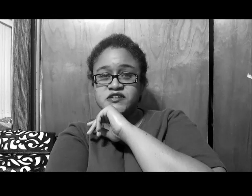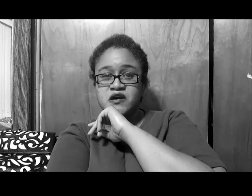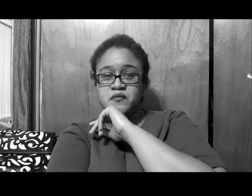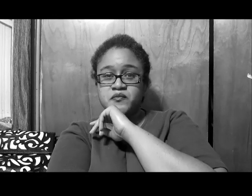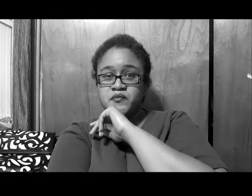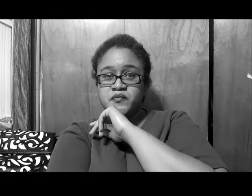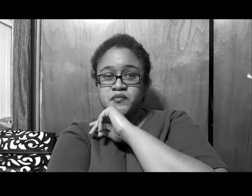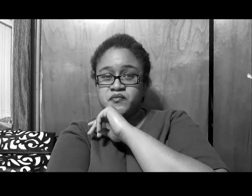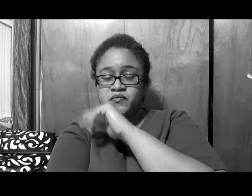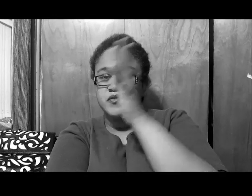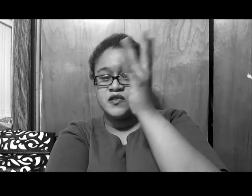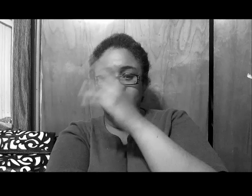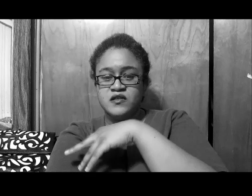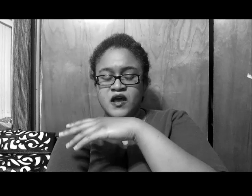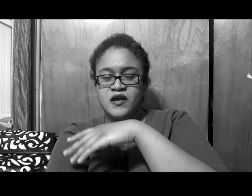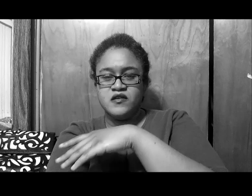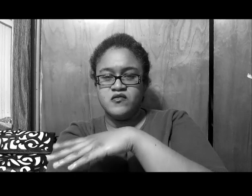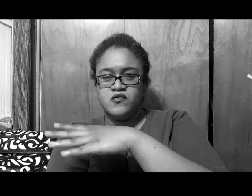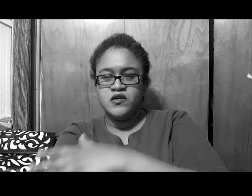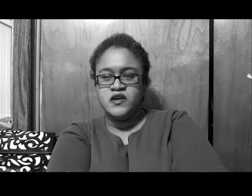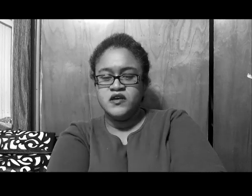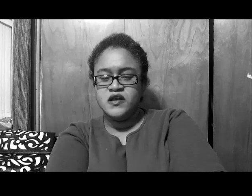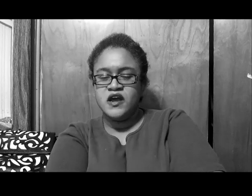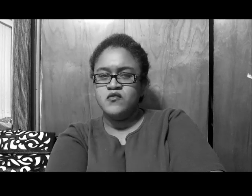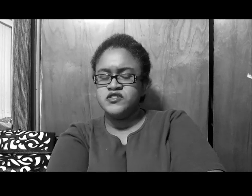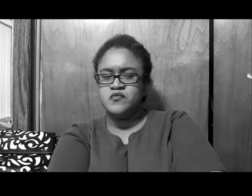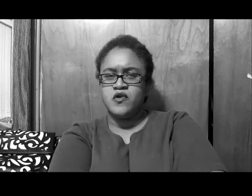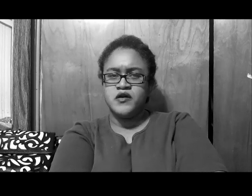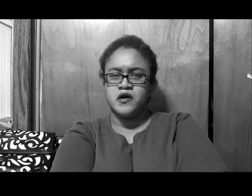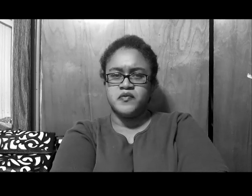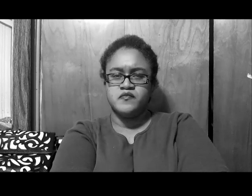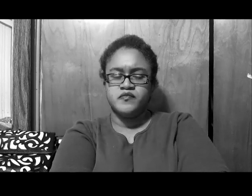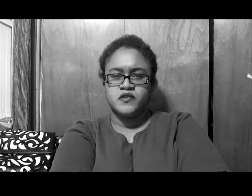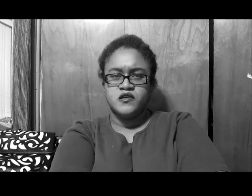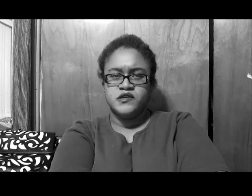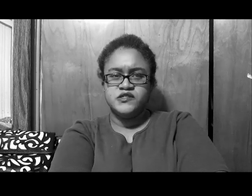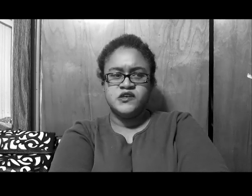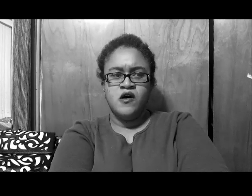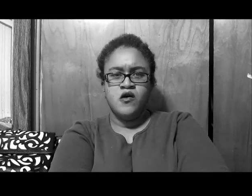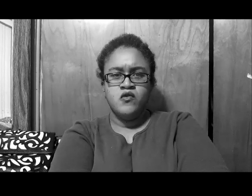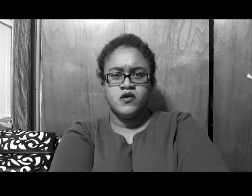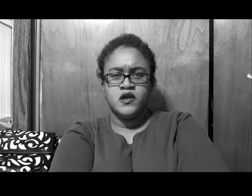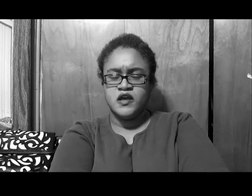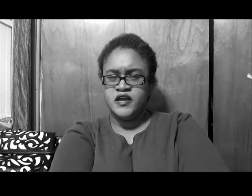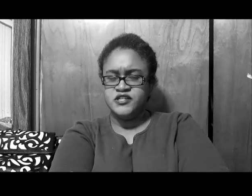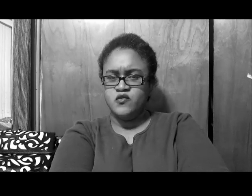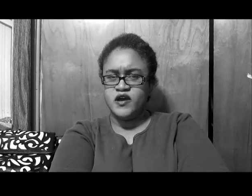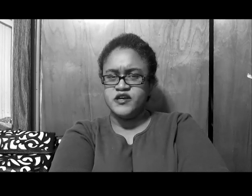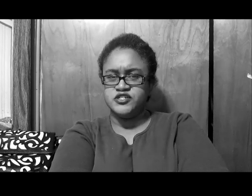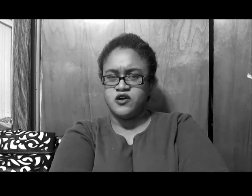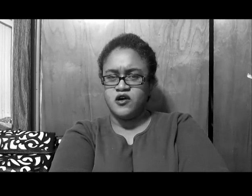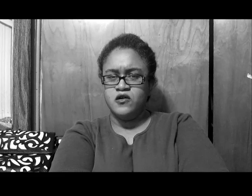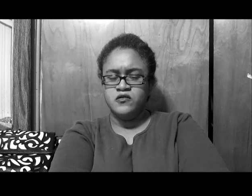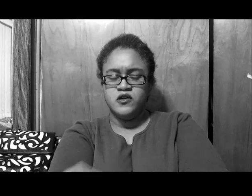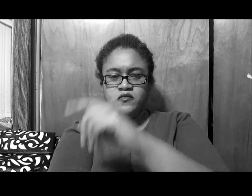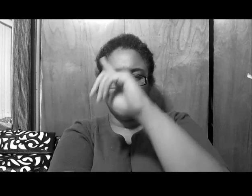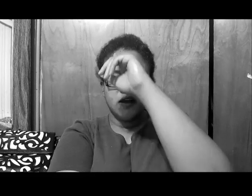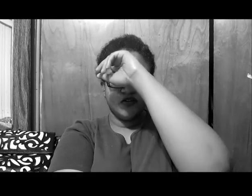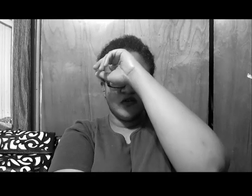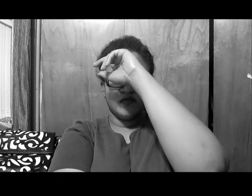something, like, really, and that wasn't brought up, so, anyways, y'all, back to what I